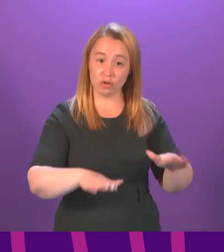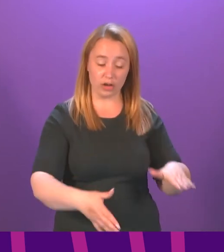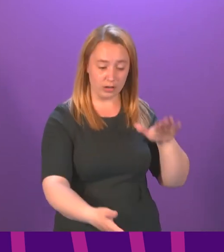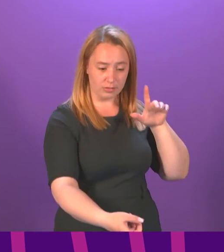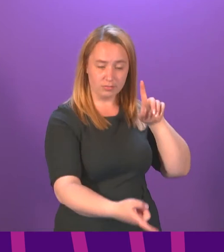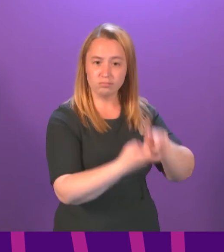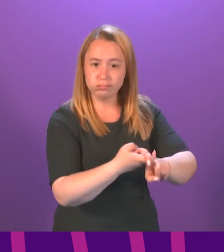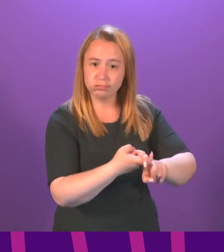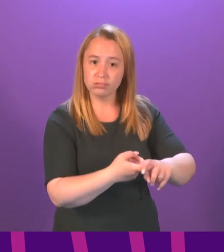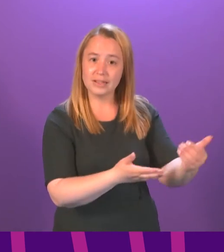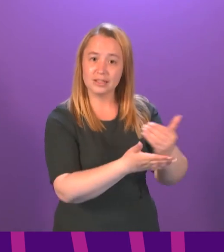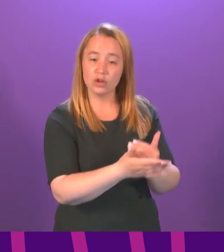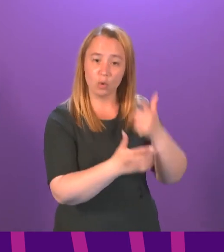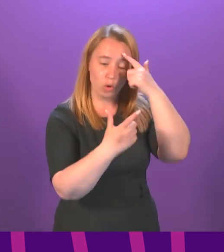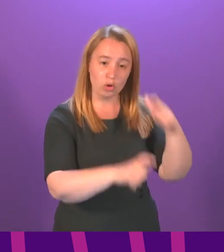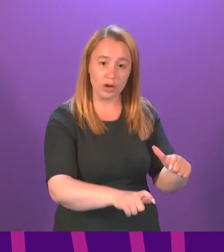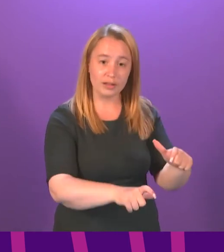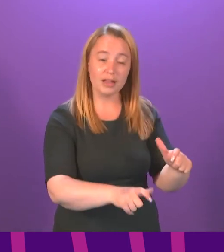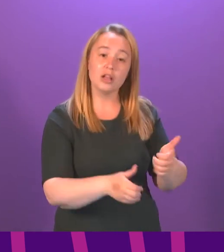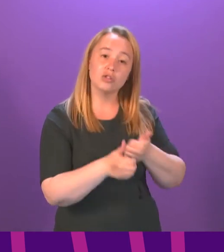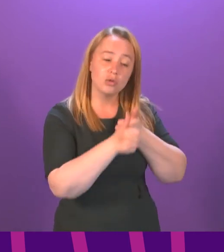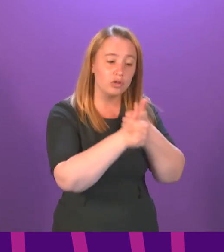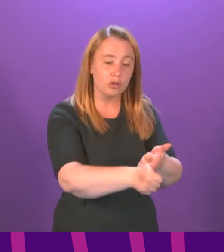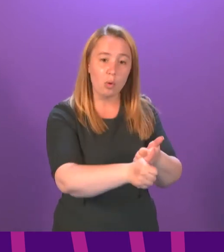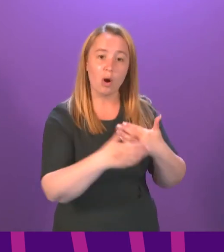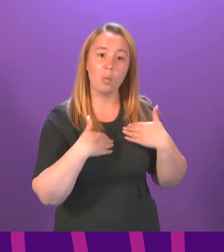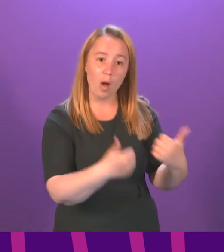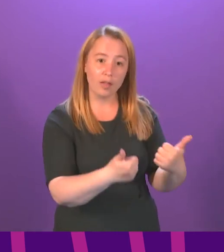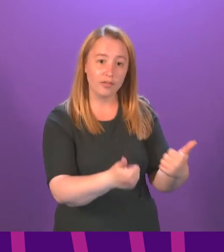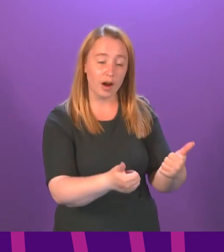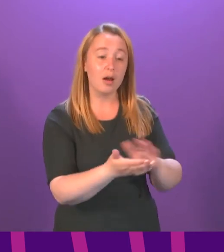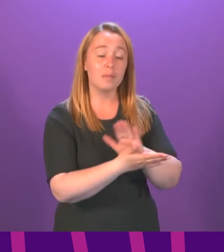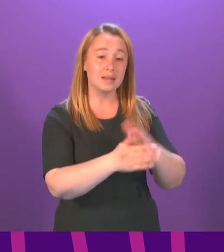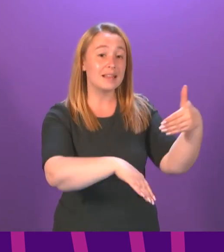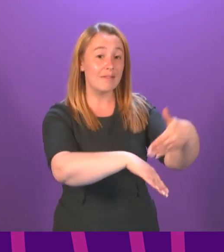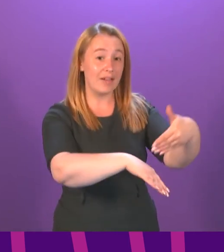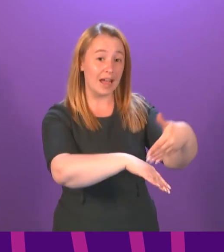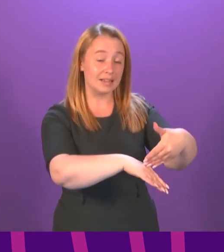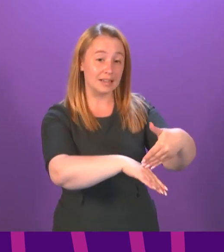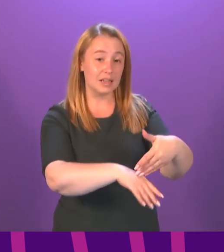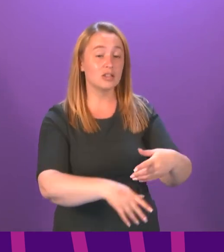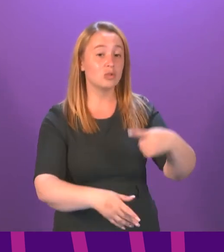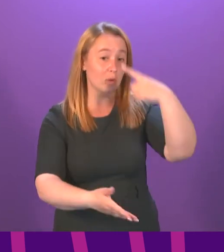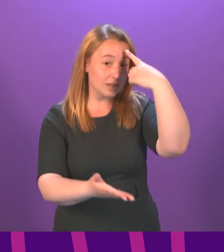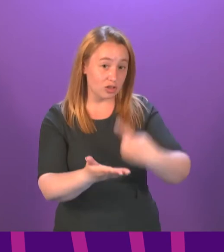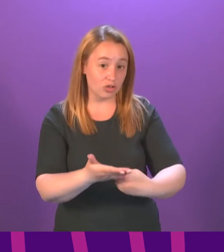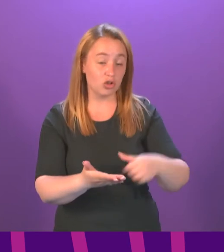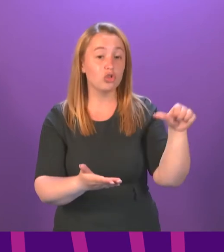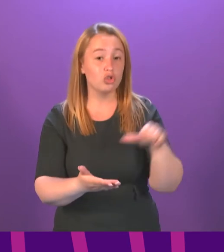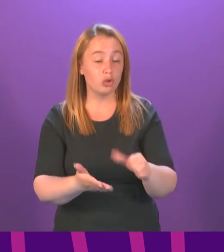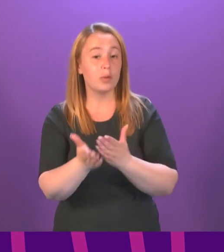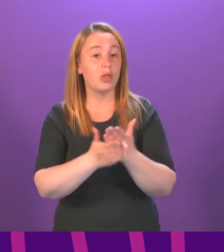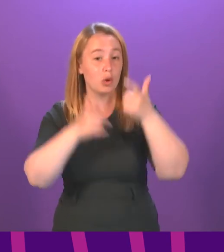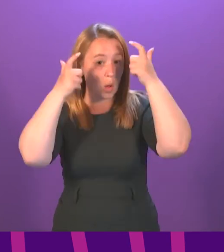even where this is essential for their safety and welfare, has a profound effect on them. Such decisions should always be legally justifiable,